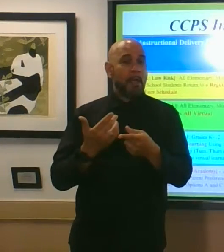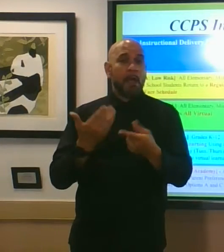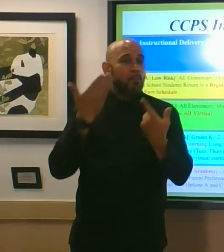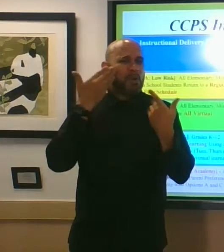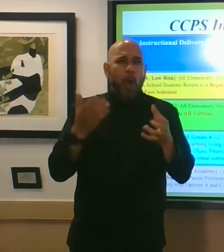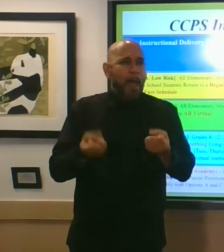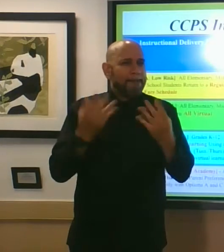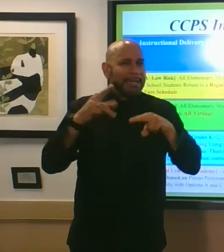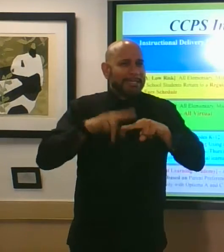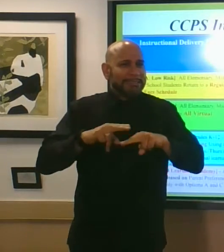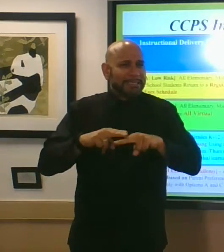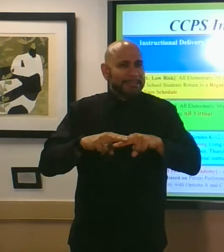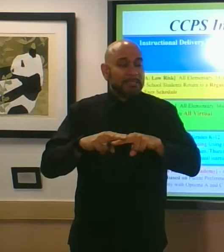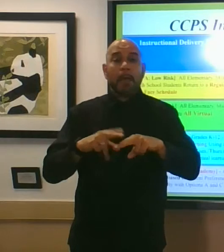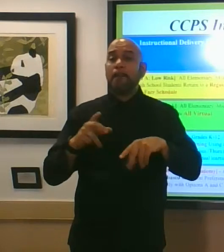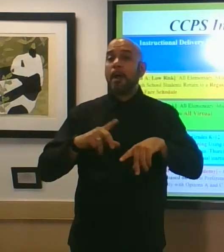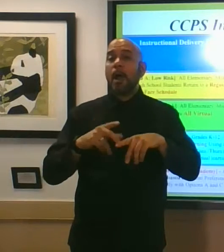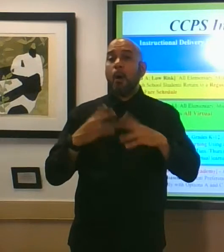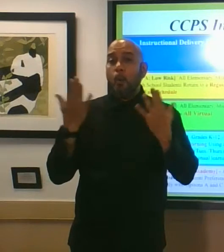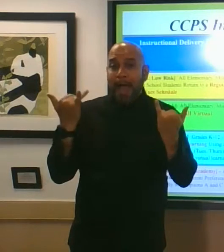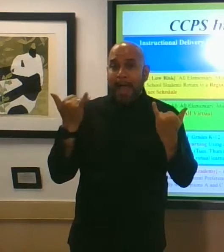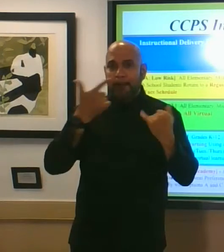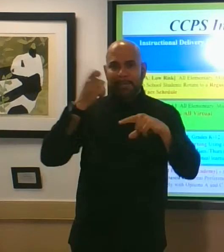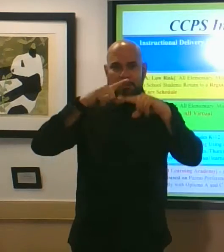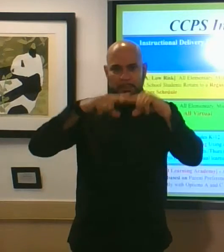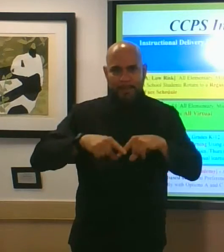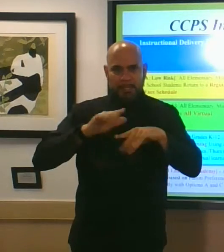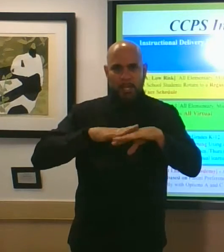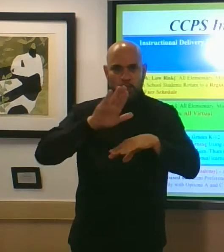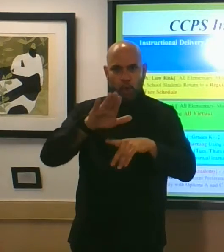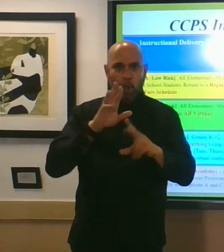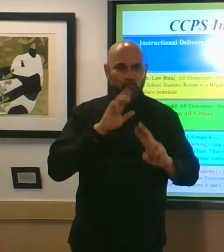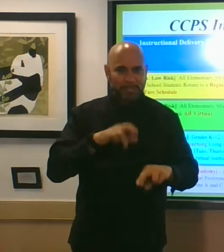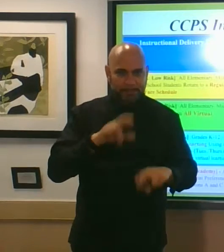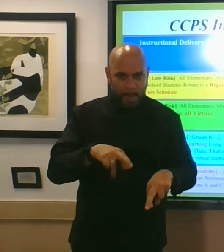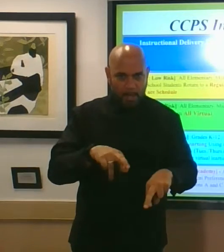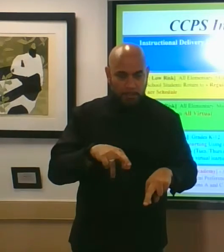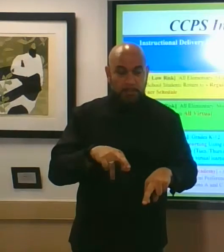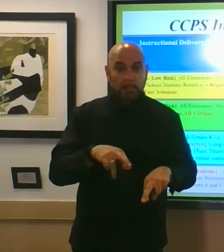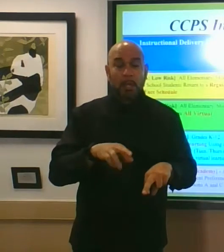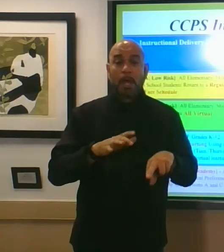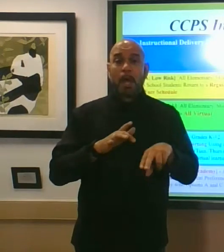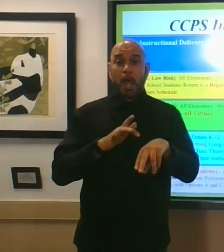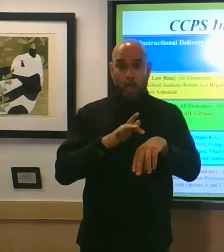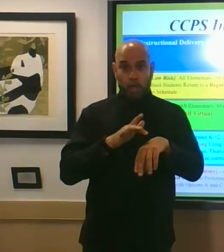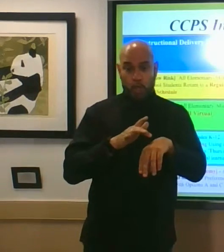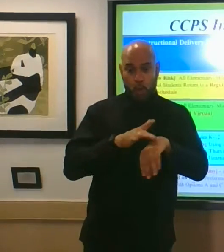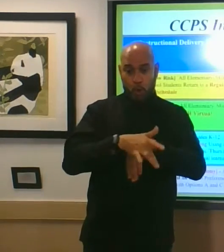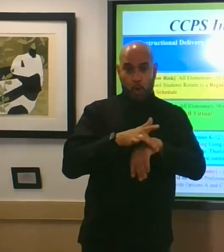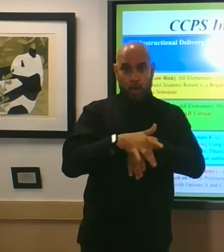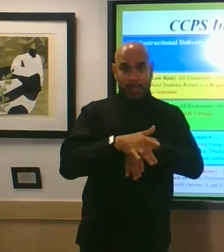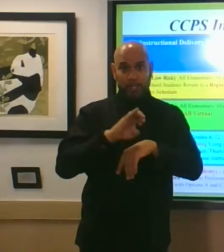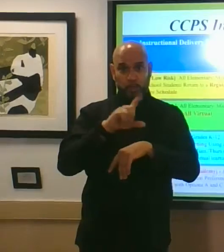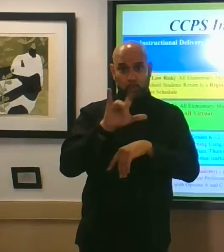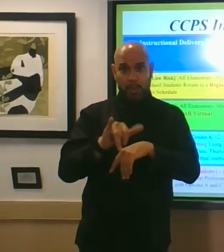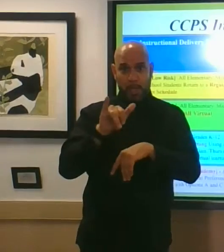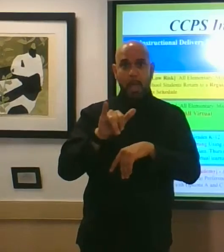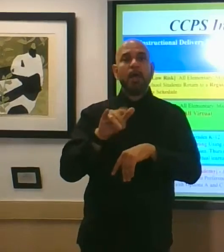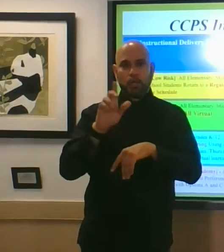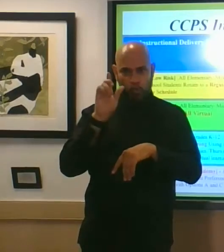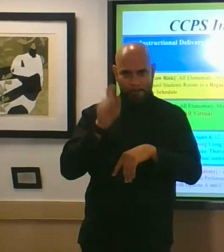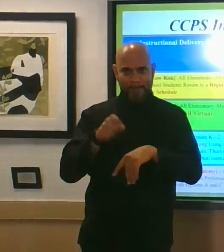it depends on you all's response so i need you once we roll that out at the early part of july to respond